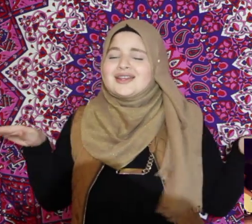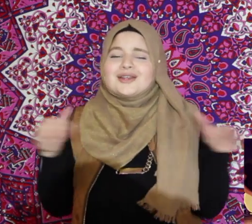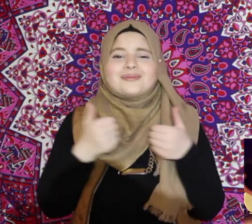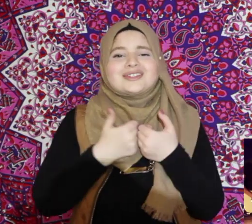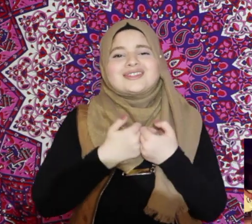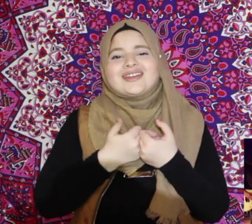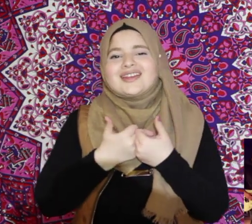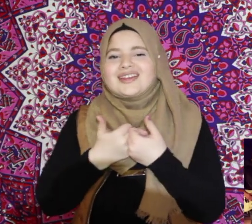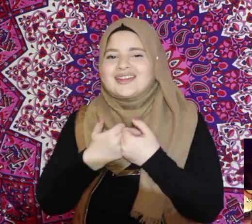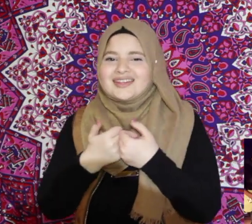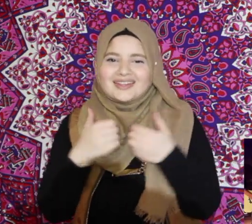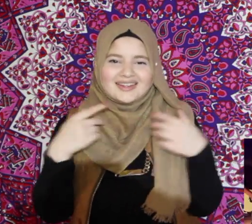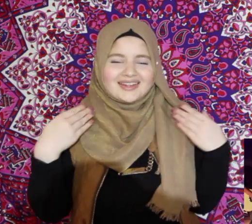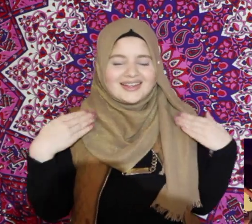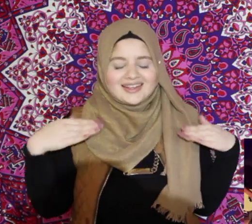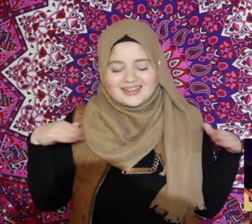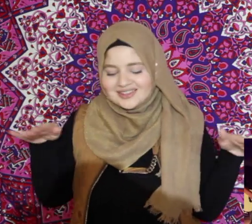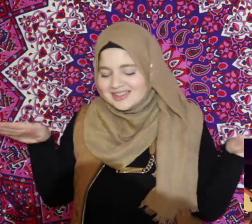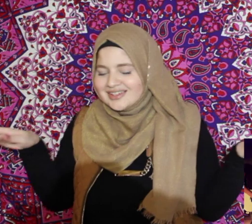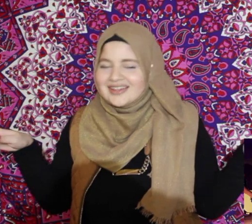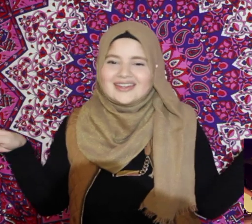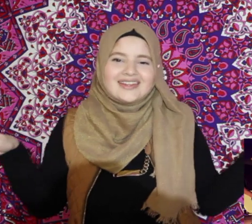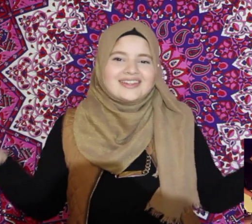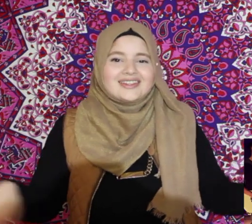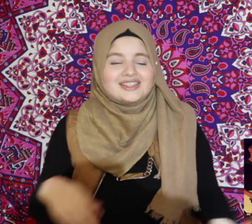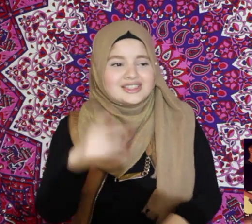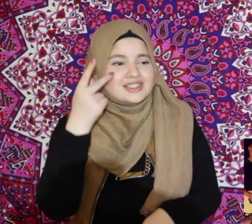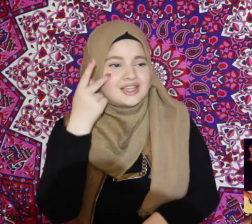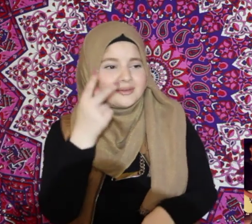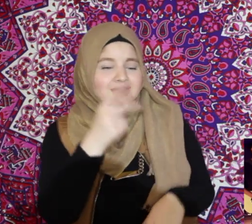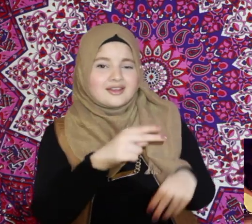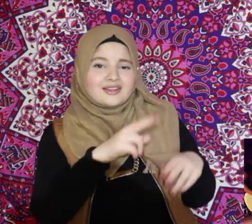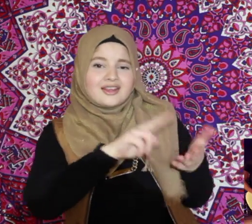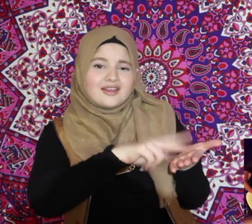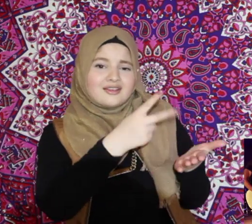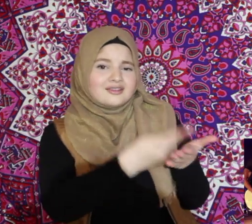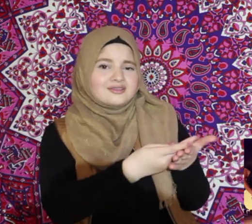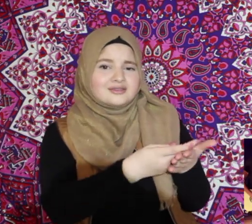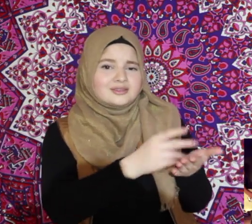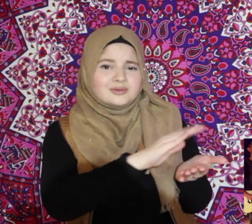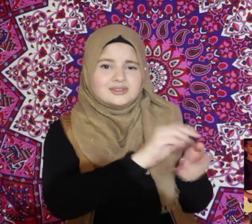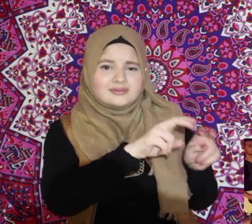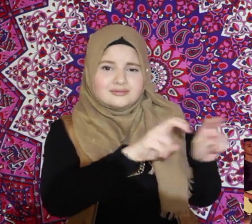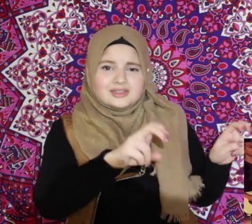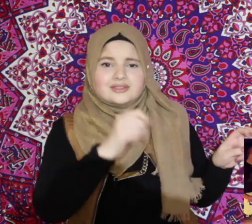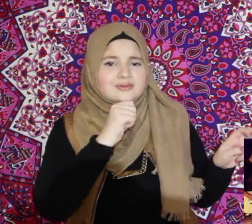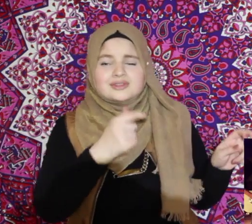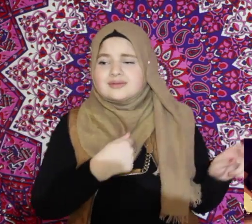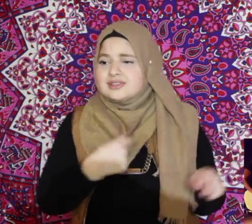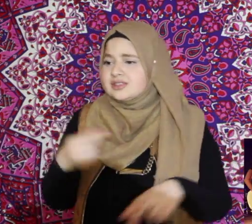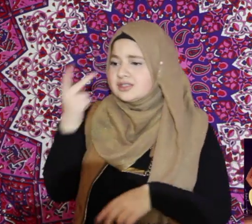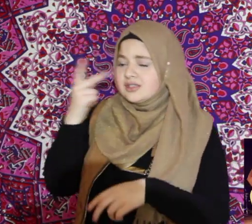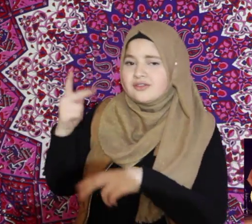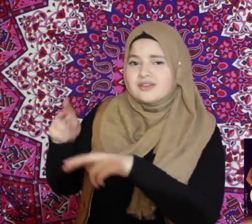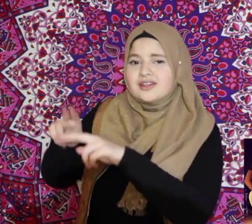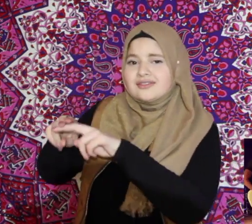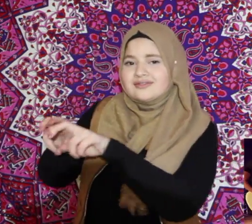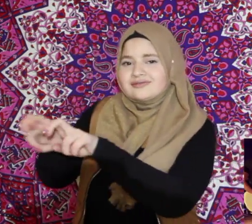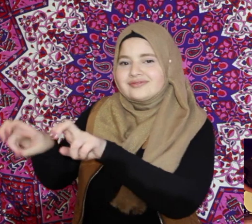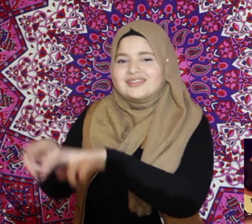You're my darling angel She caught me on the counter It wasn't me Saw me bangin' on the sofa Cause I've been